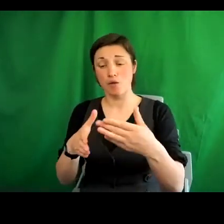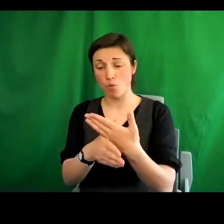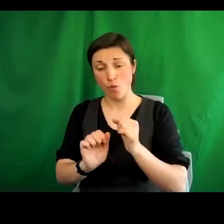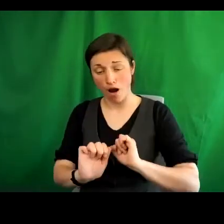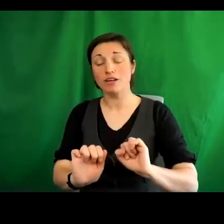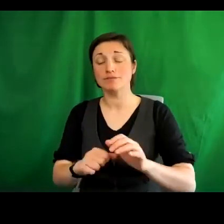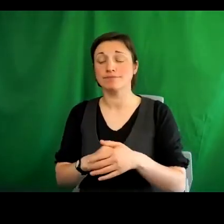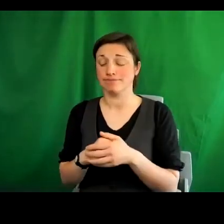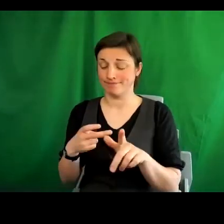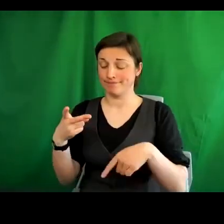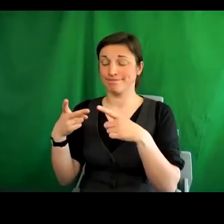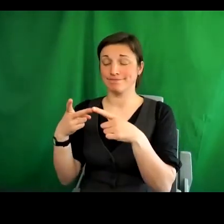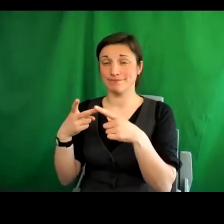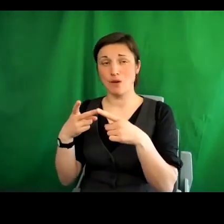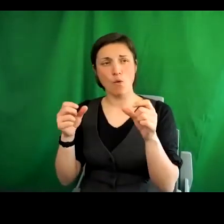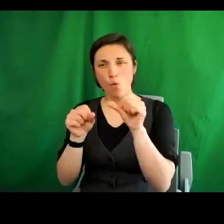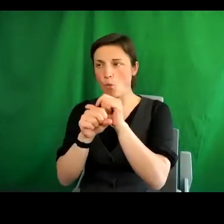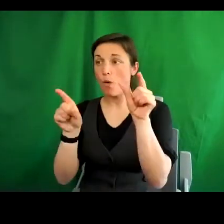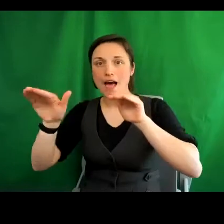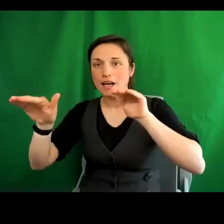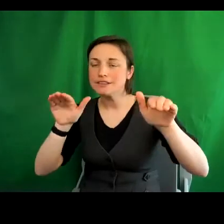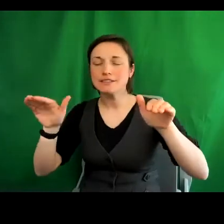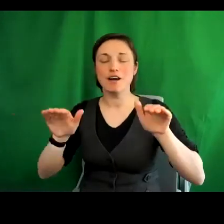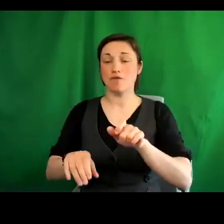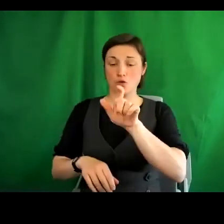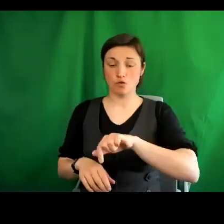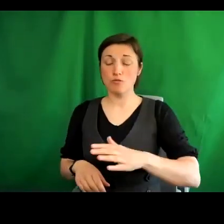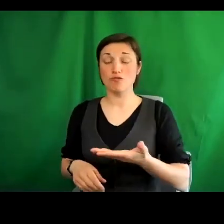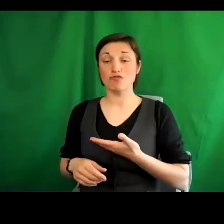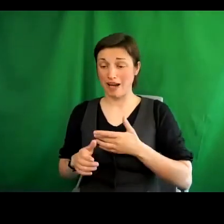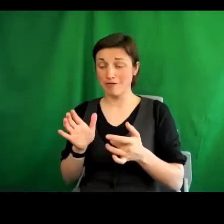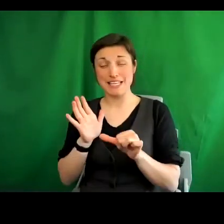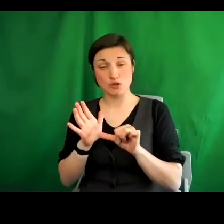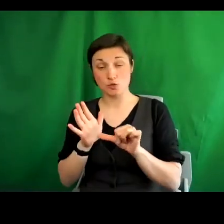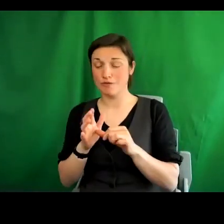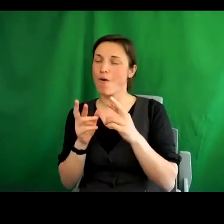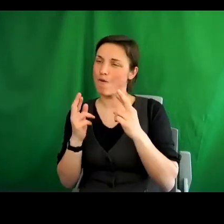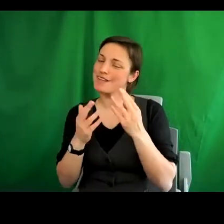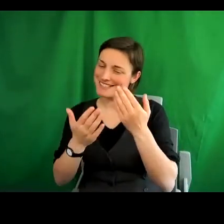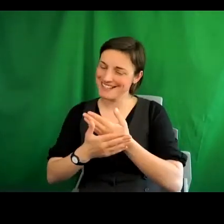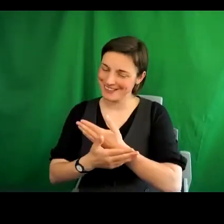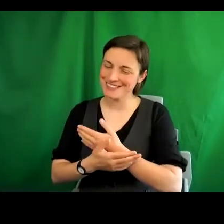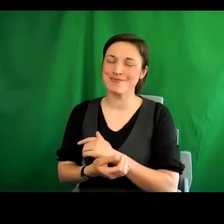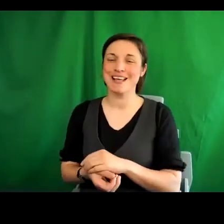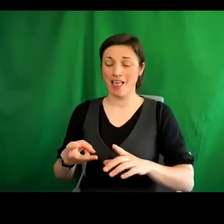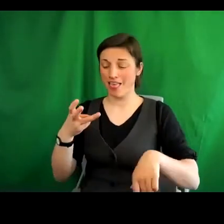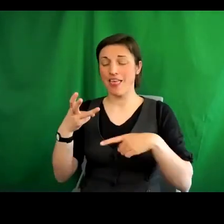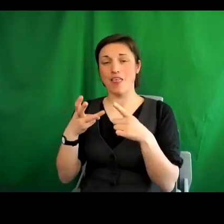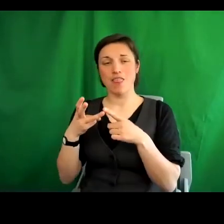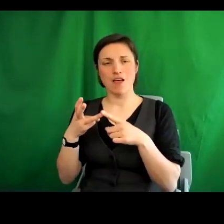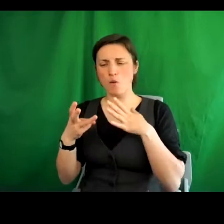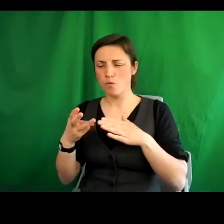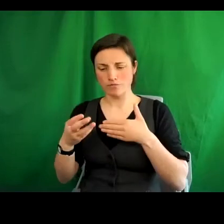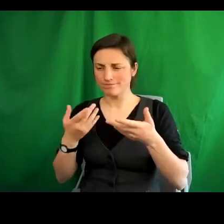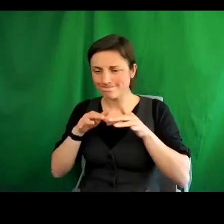and generate debate about human rights issues, like I hope we're going to do this evening. And to mobilise human rights to provide